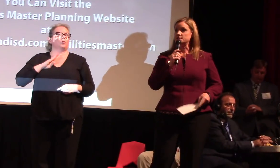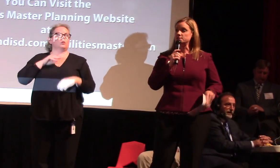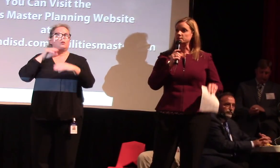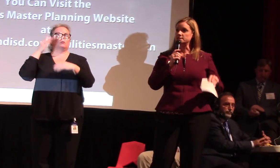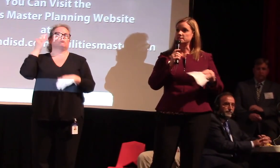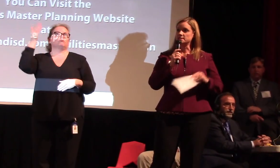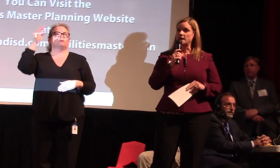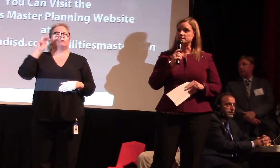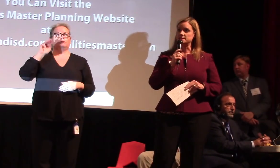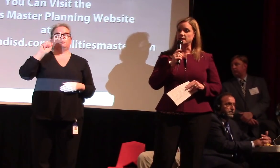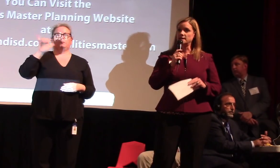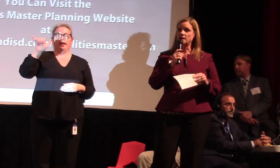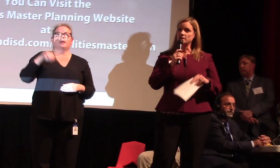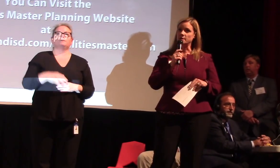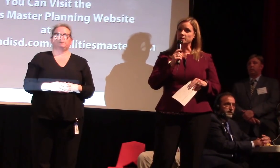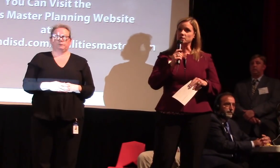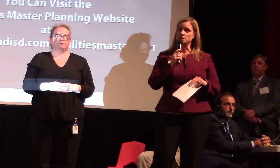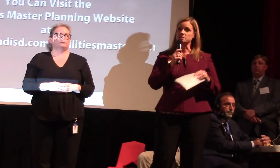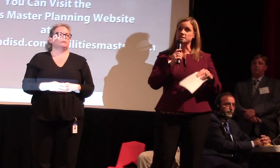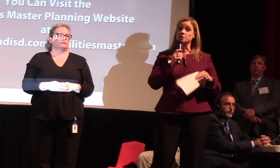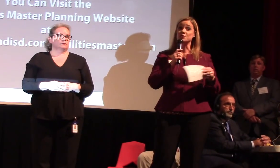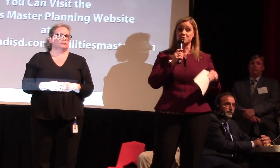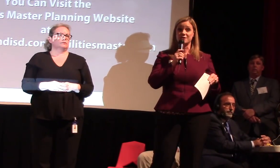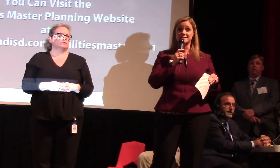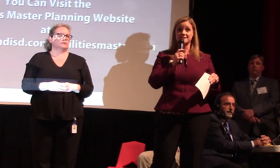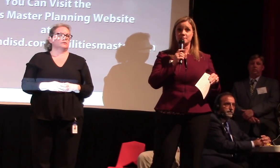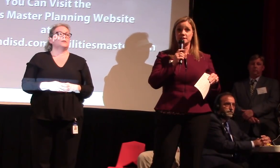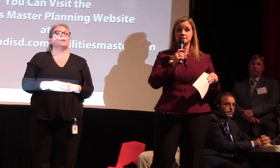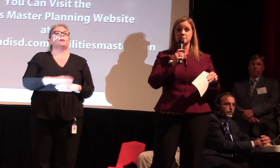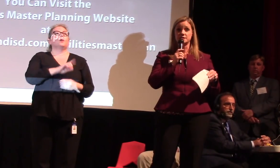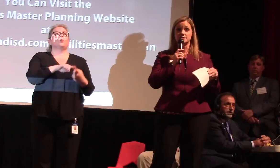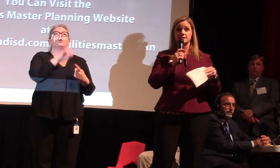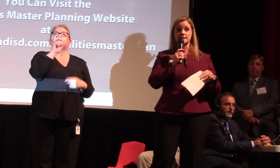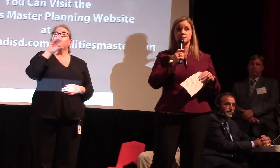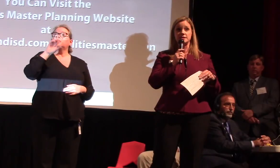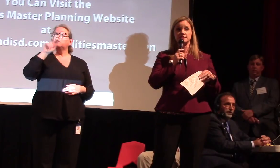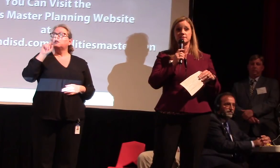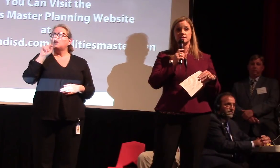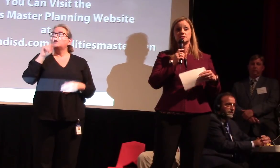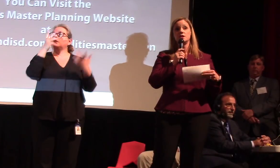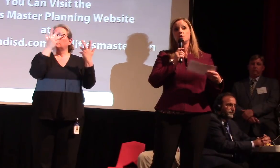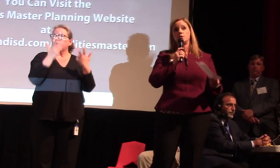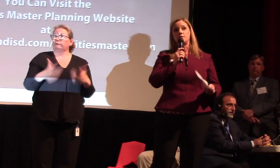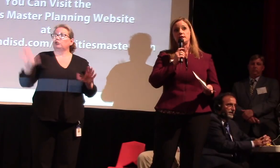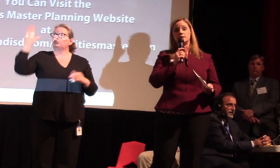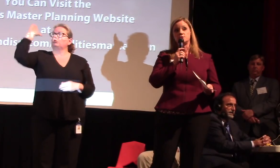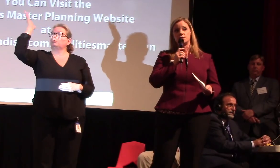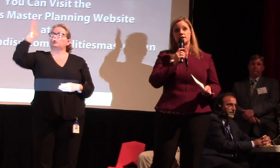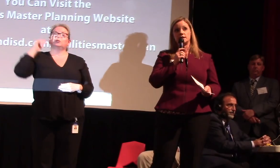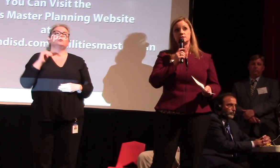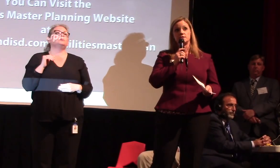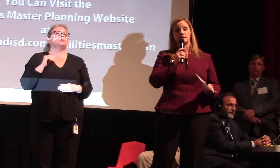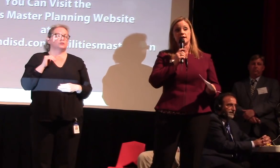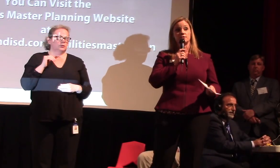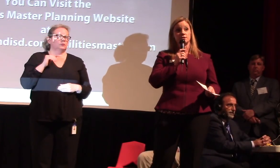you to know that as soon as Scott is done I'll come up and close and tell you what your next step is because the next piece of this will be adjourning into the cafeteria